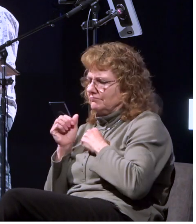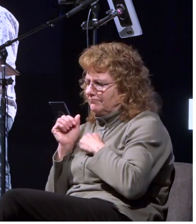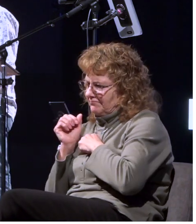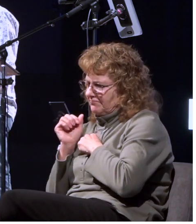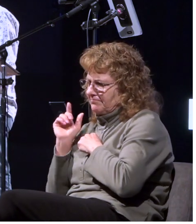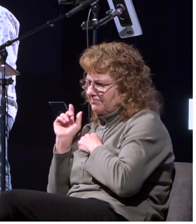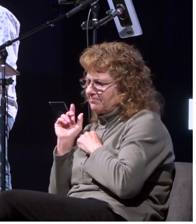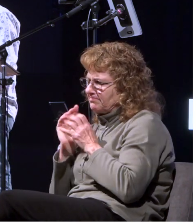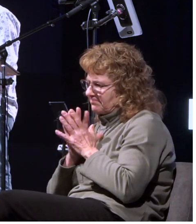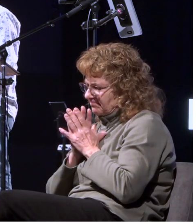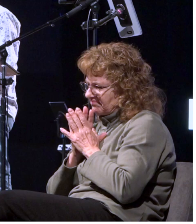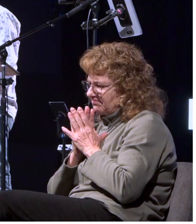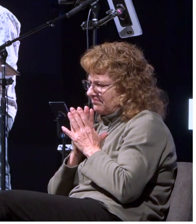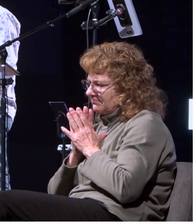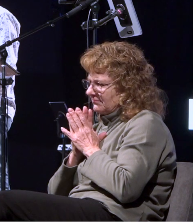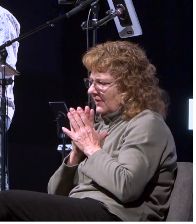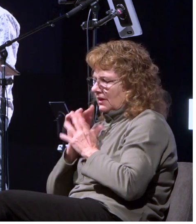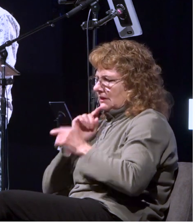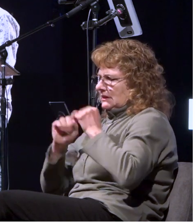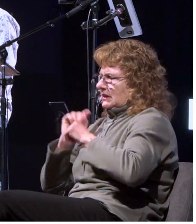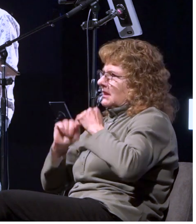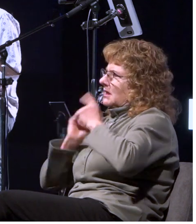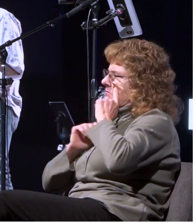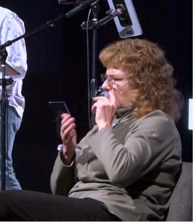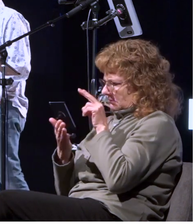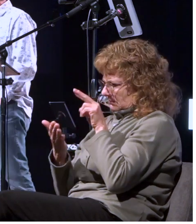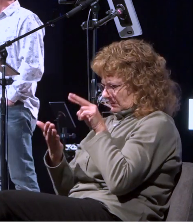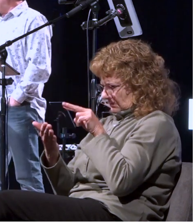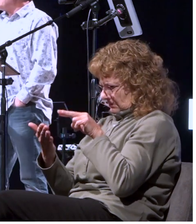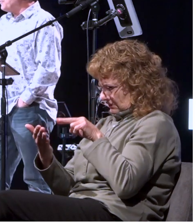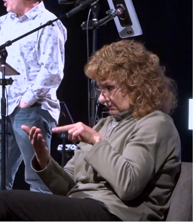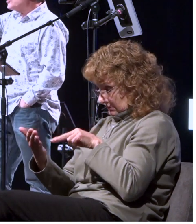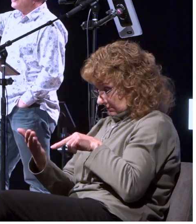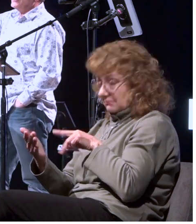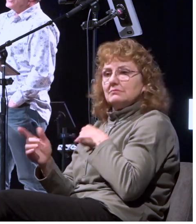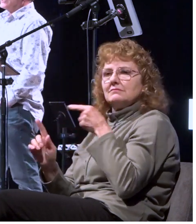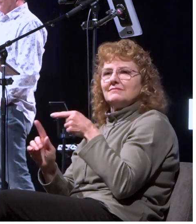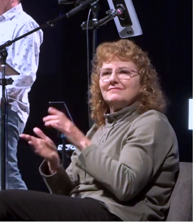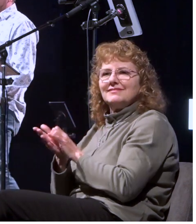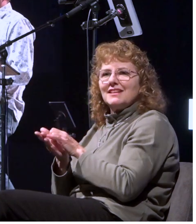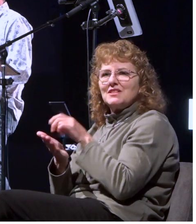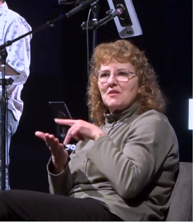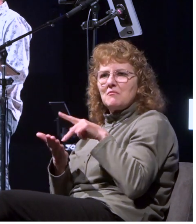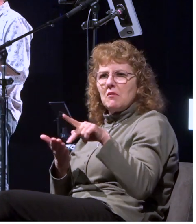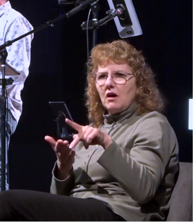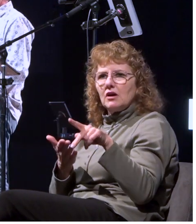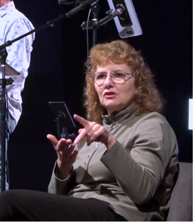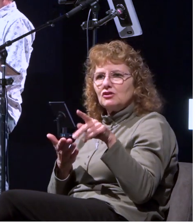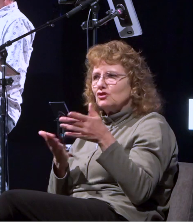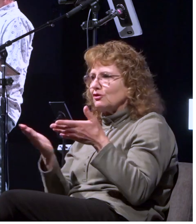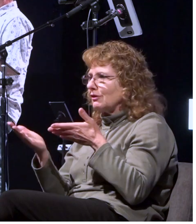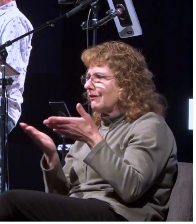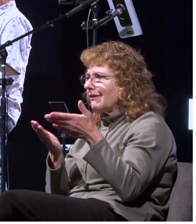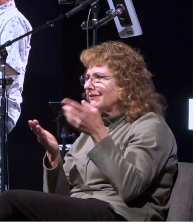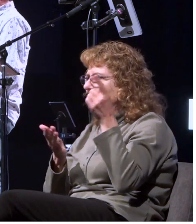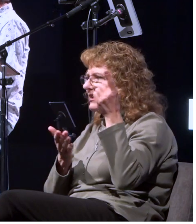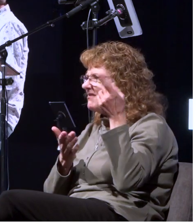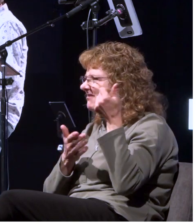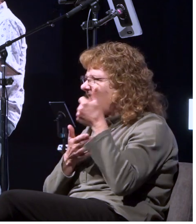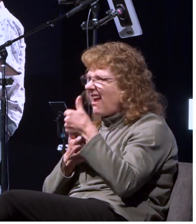ah let me get back on track with my notes is that paul served jesus where he was wherever he was in the moment wherever he